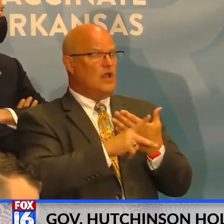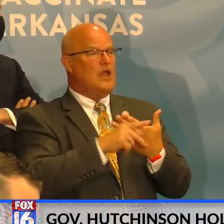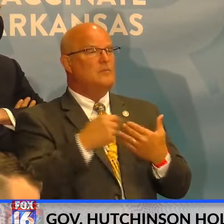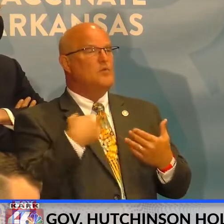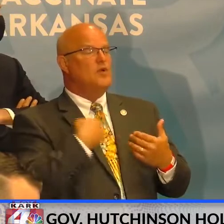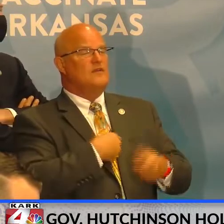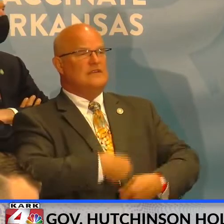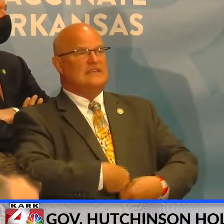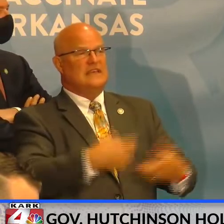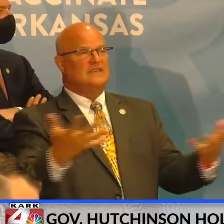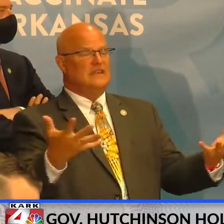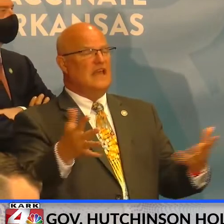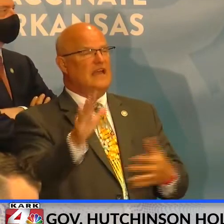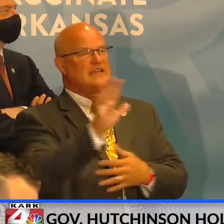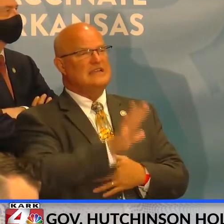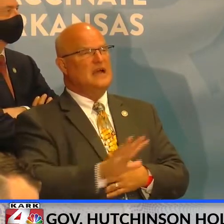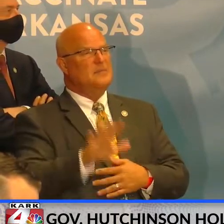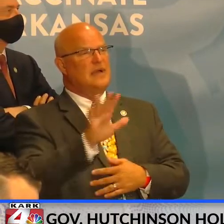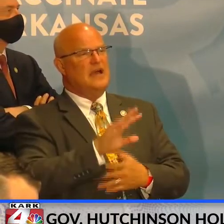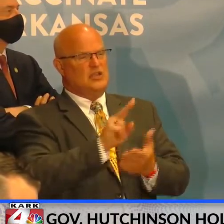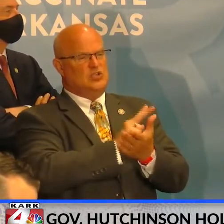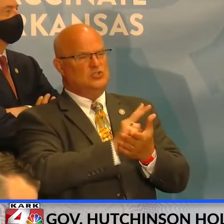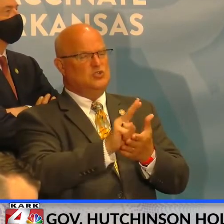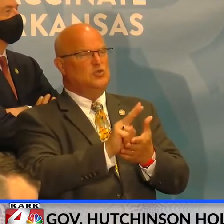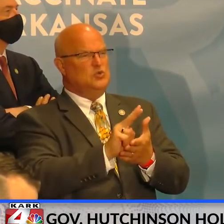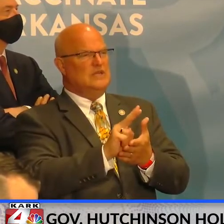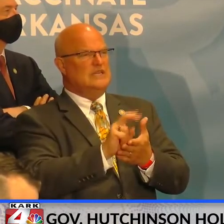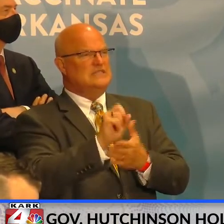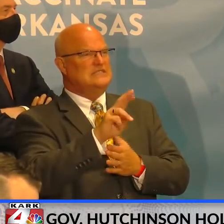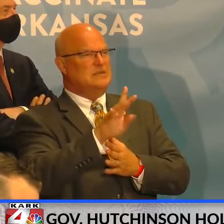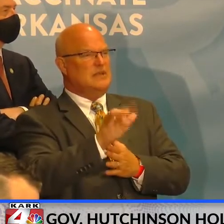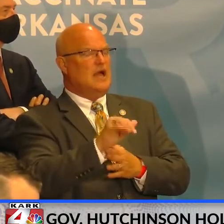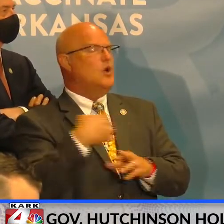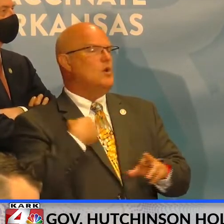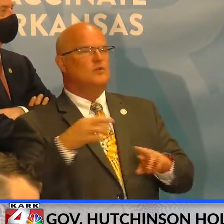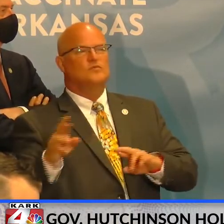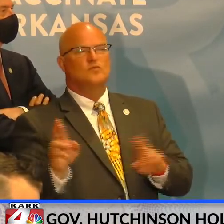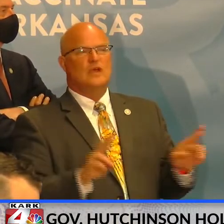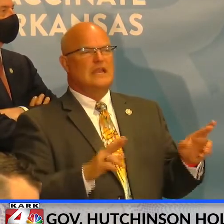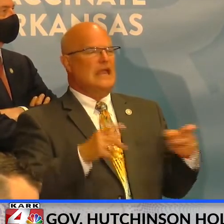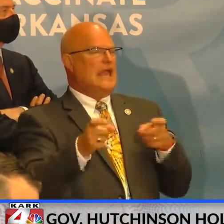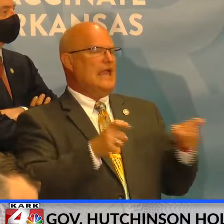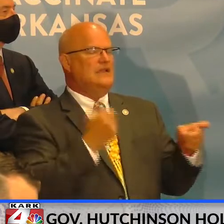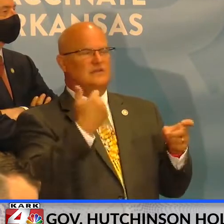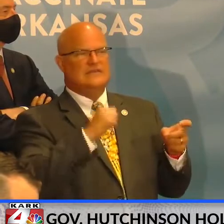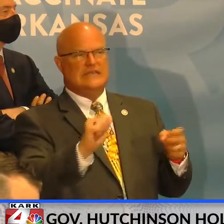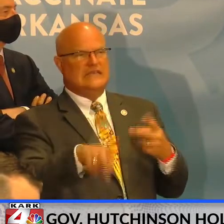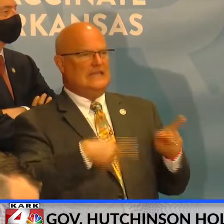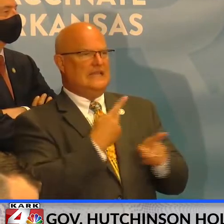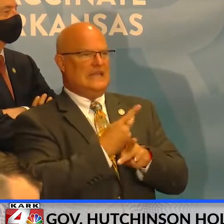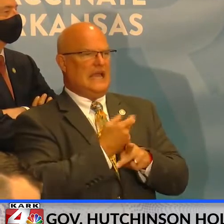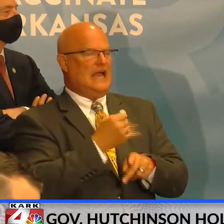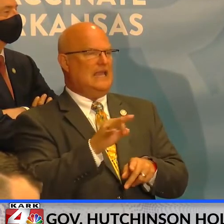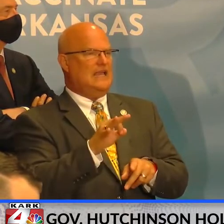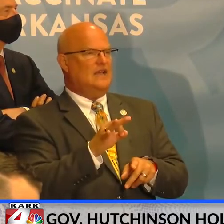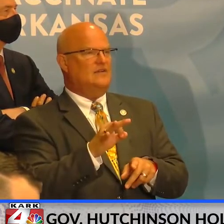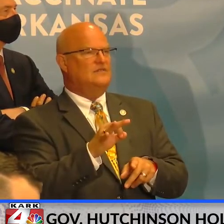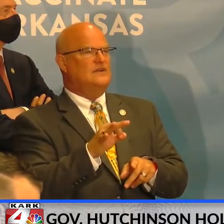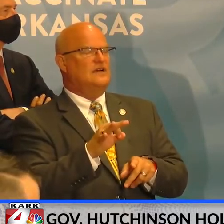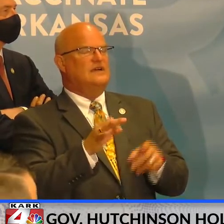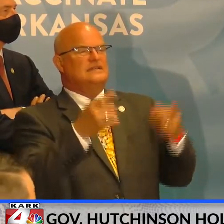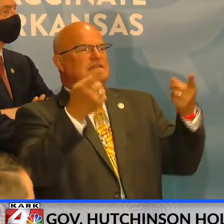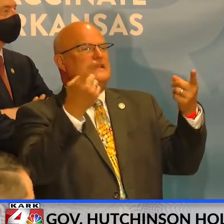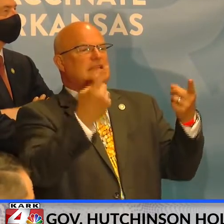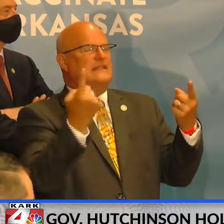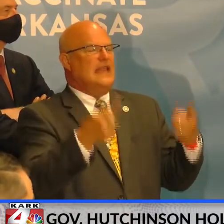only given out about about a two week supply. So we're well positioned to be able to handle any kind of uh, you know, transgences, you know,